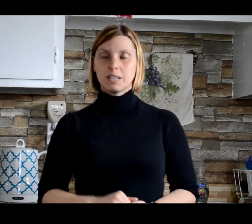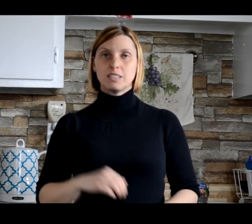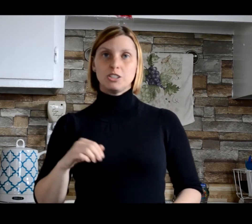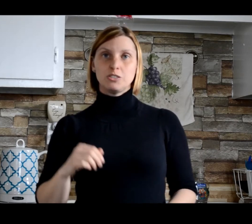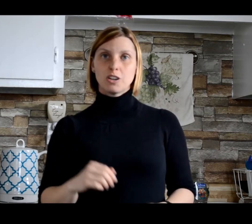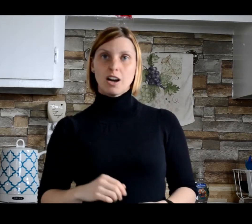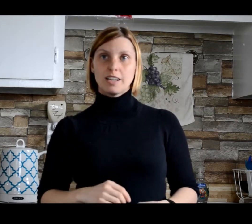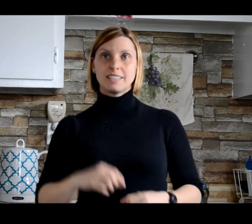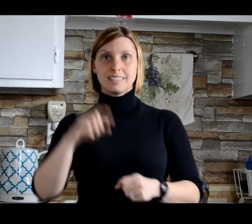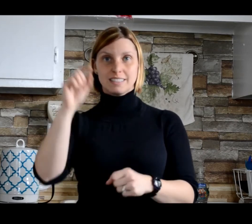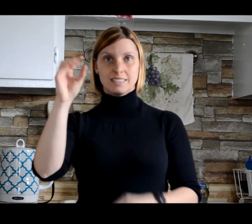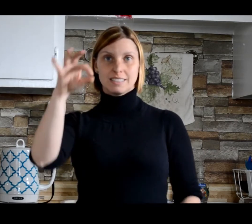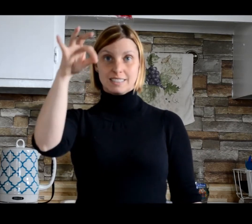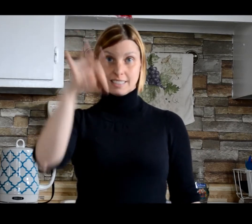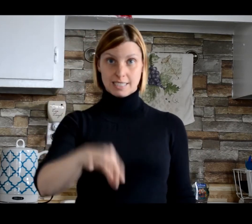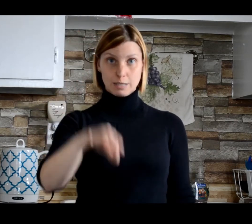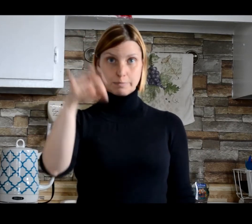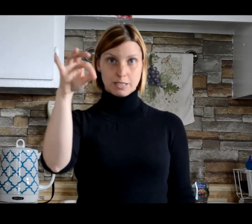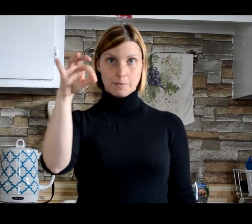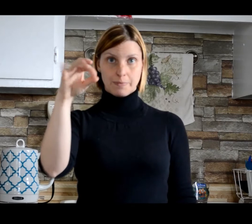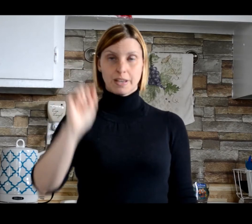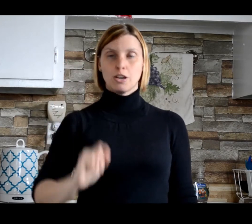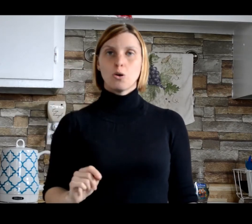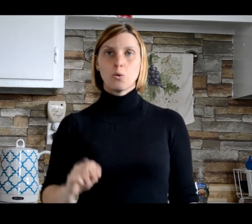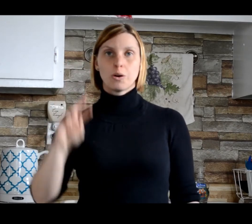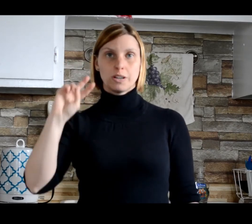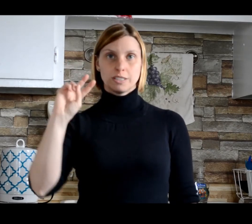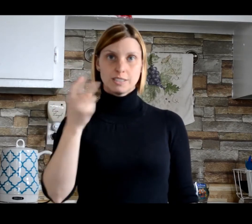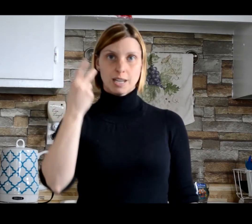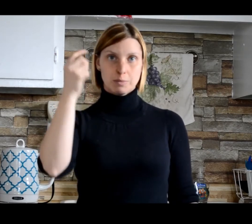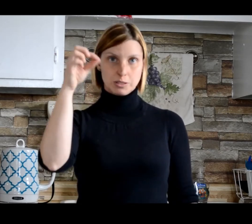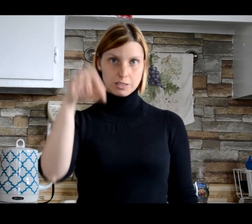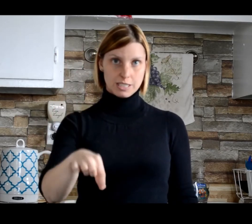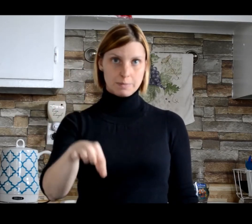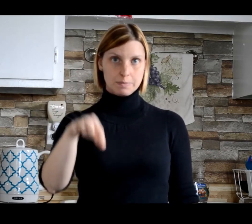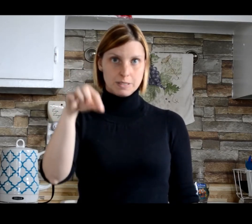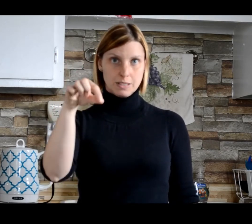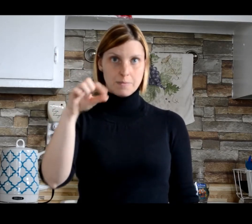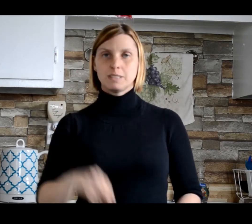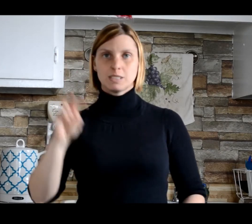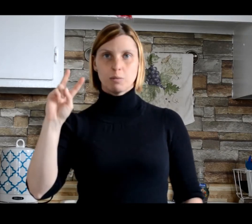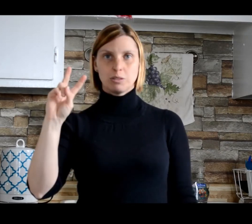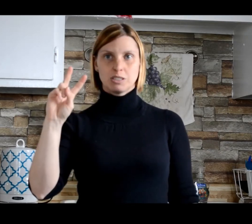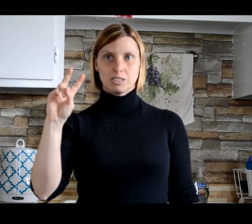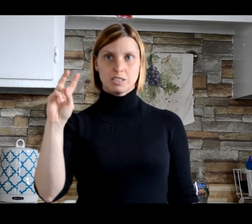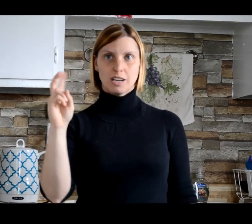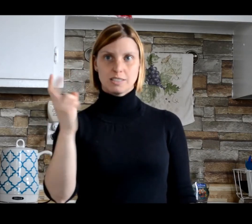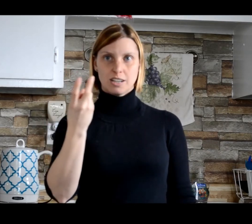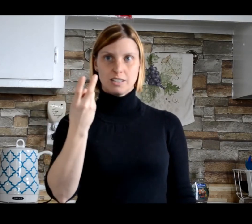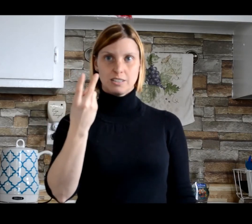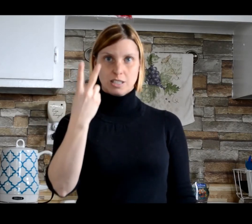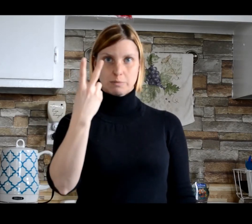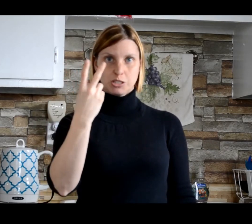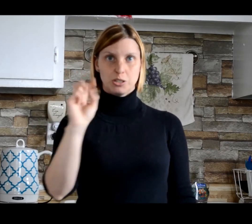You've got dipped or double dip. Double is the sign, the number two.